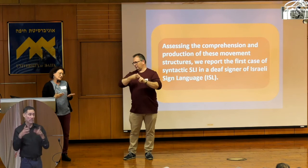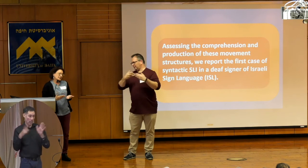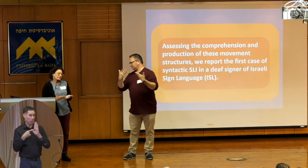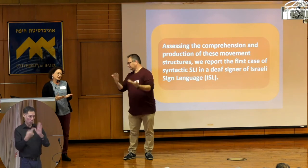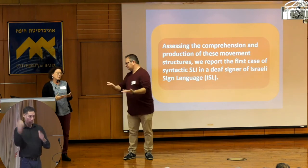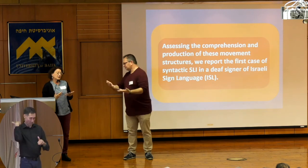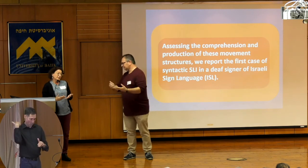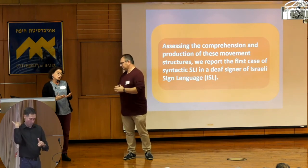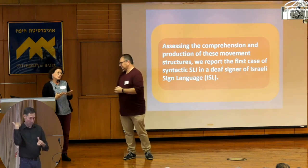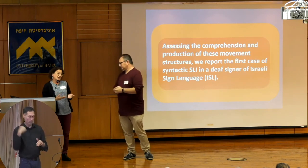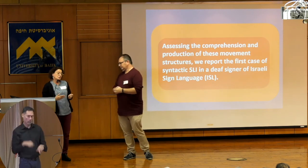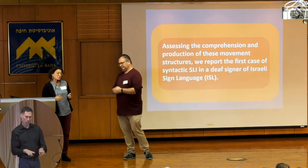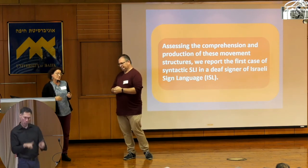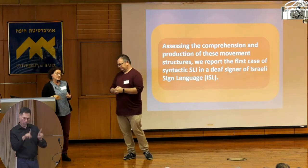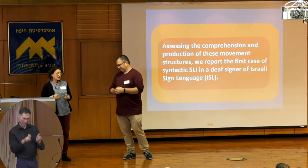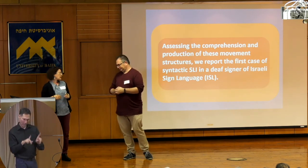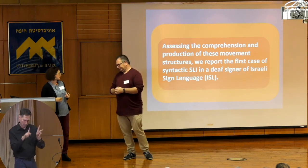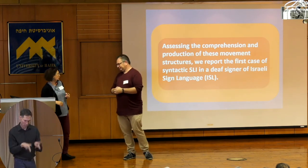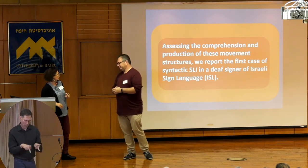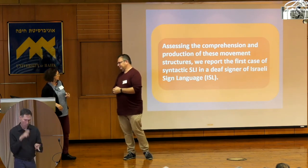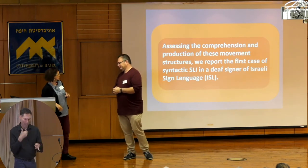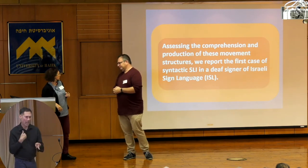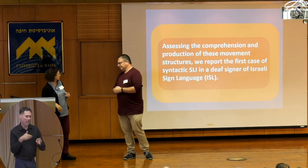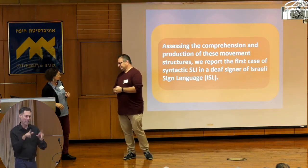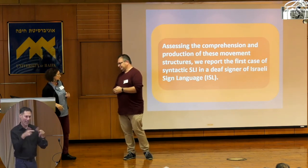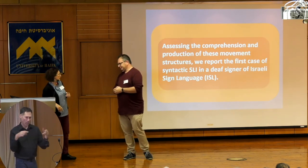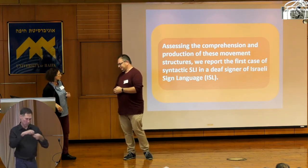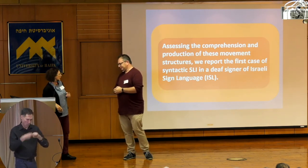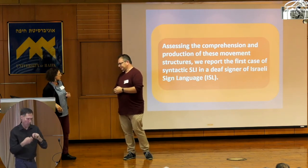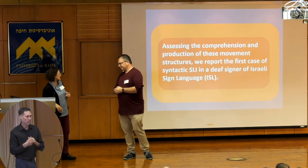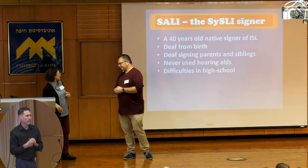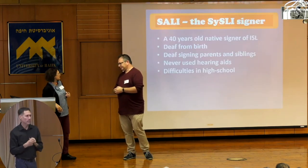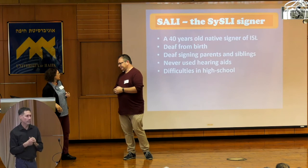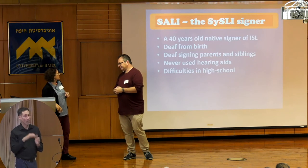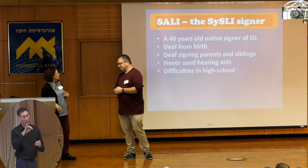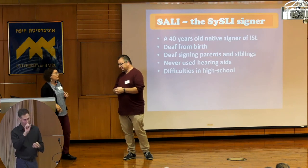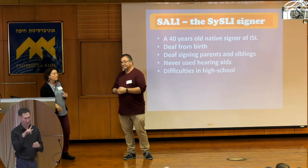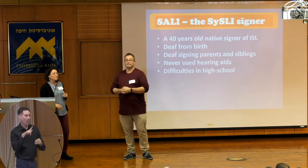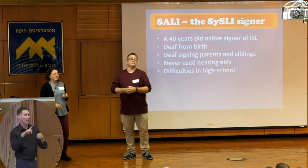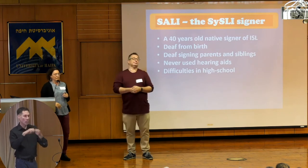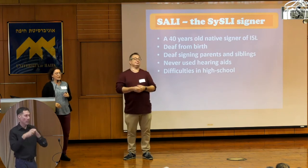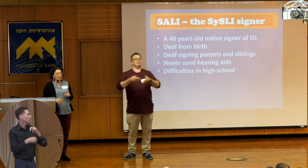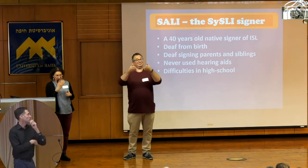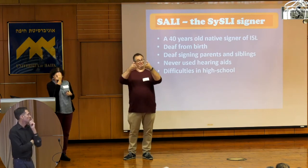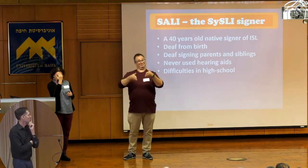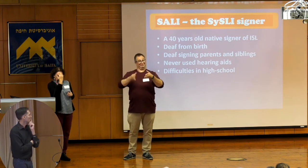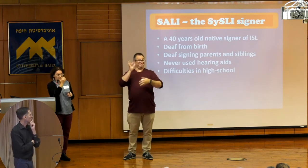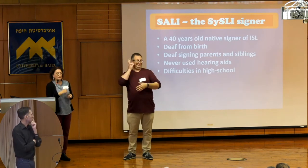an individual who has problems in language. It's in ISL. Now we'll tell you about